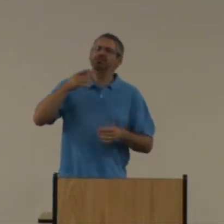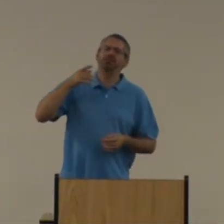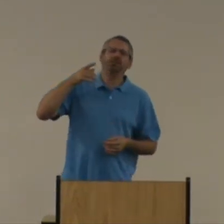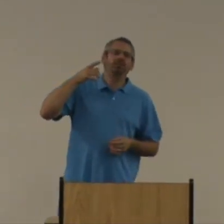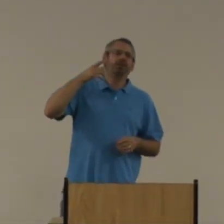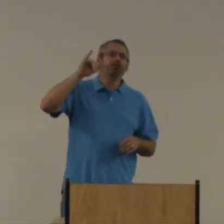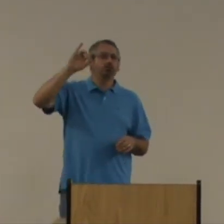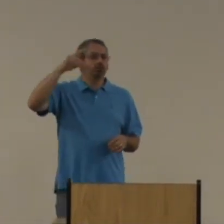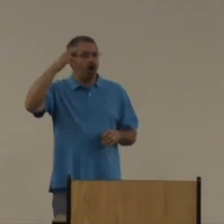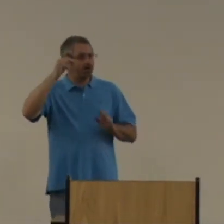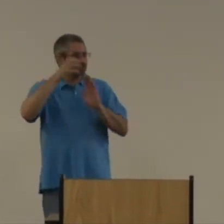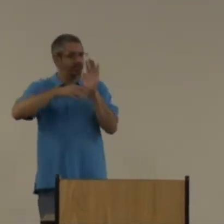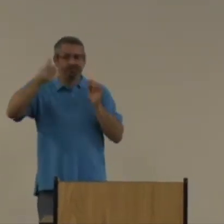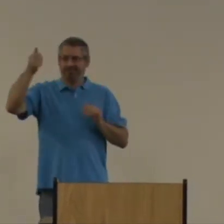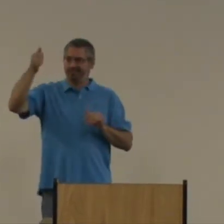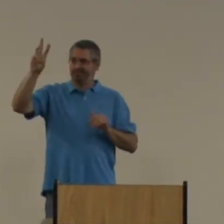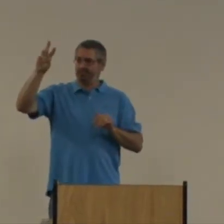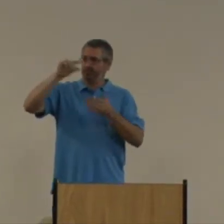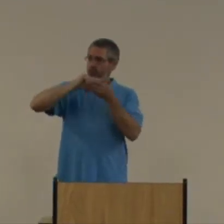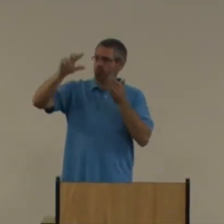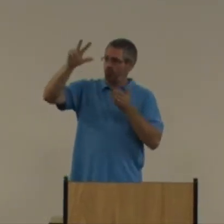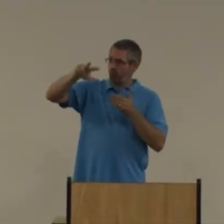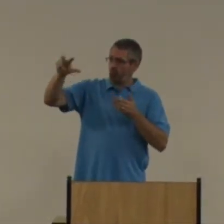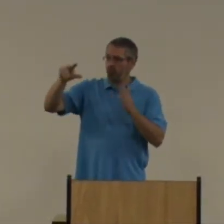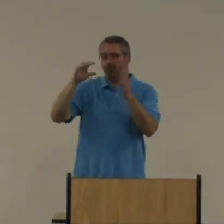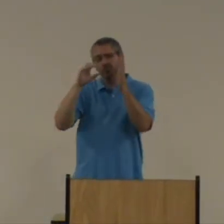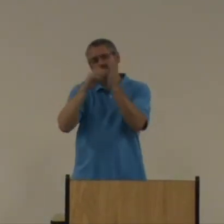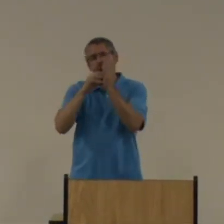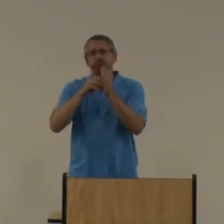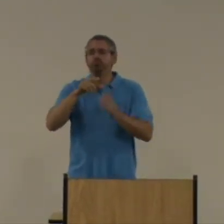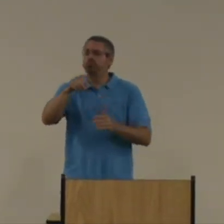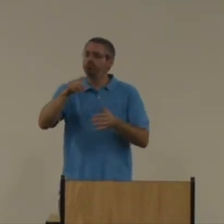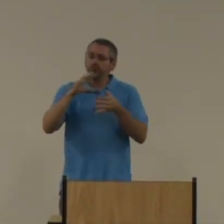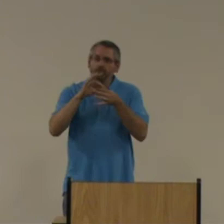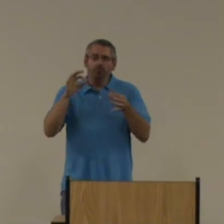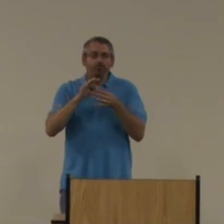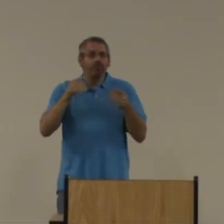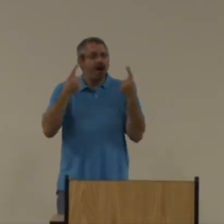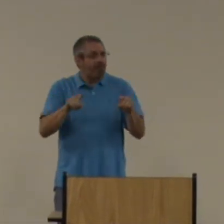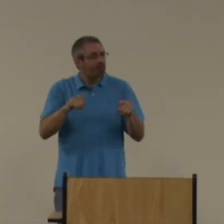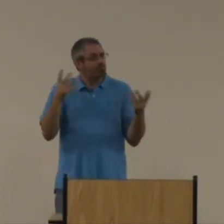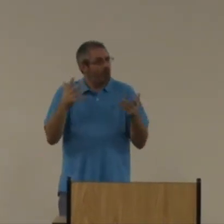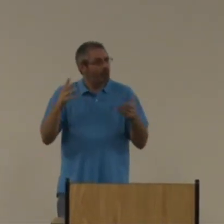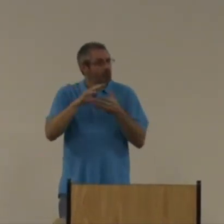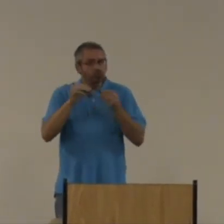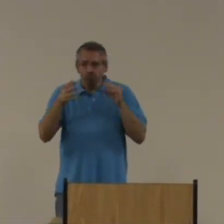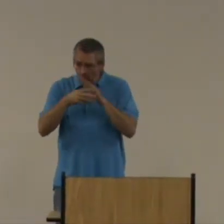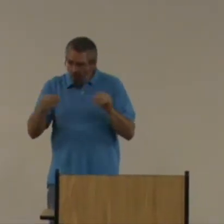Interesting. John, chapter 16, verse 33. There's a story.